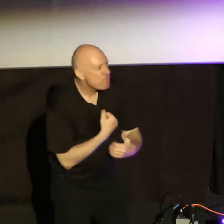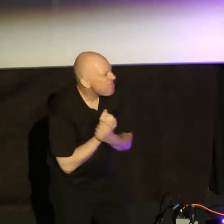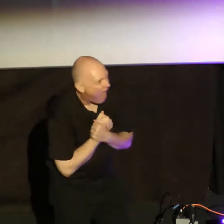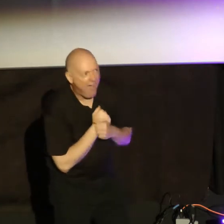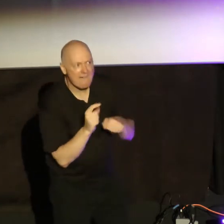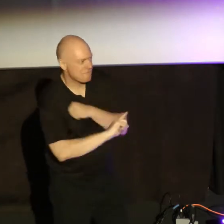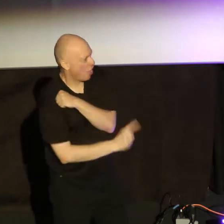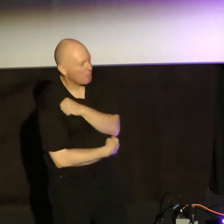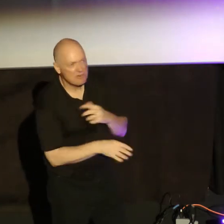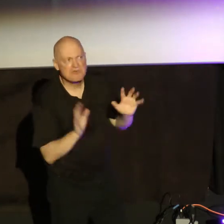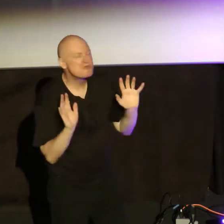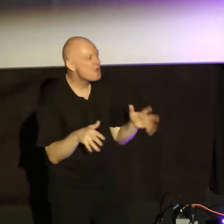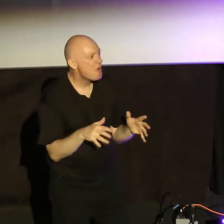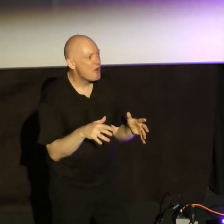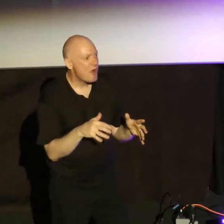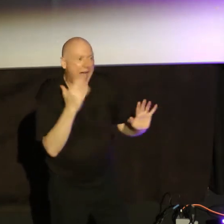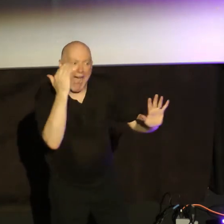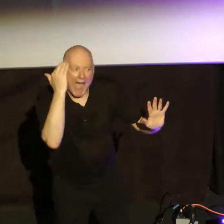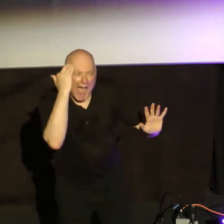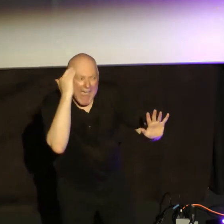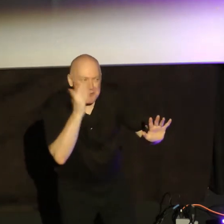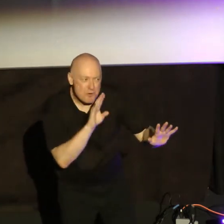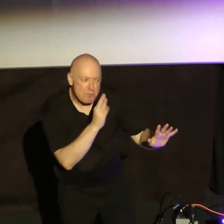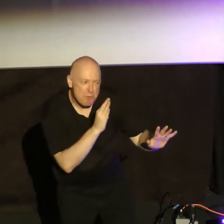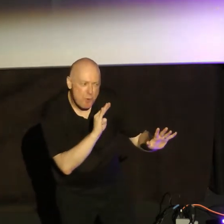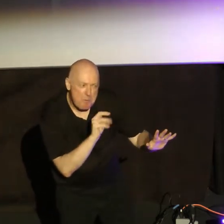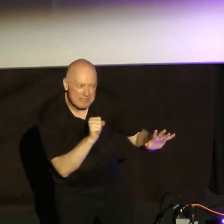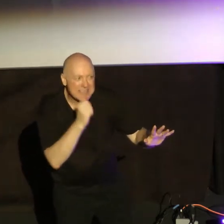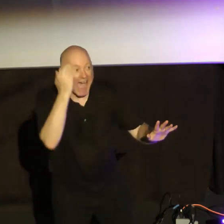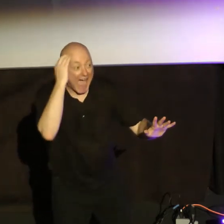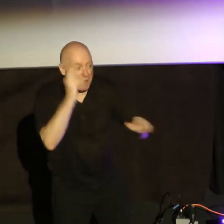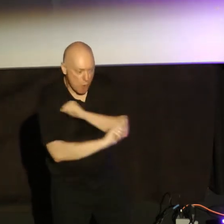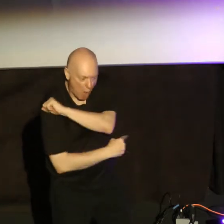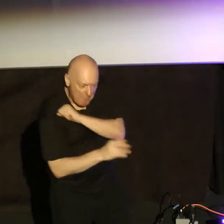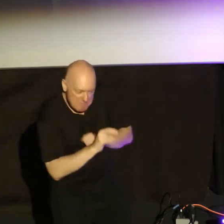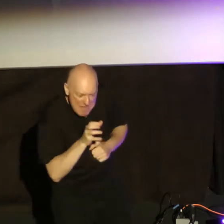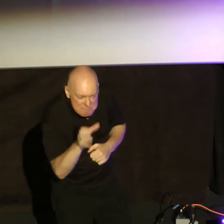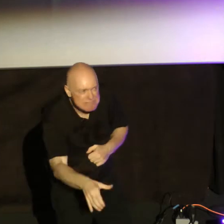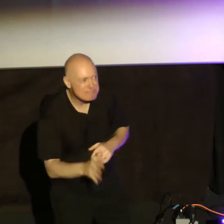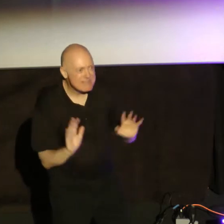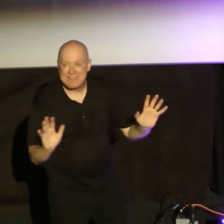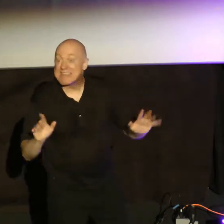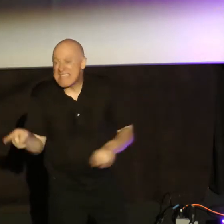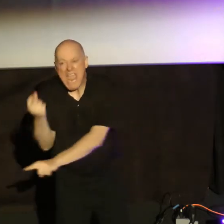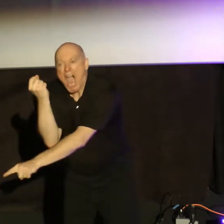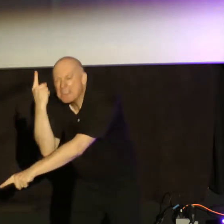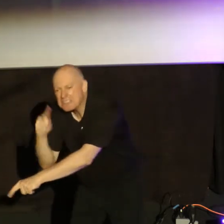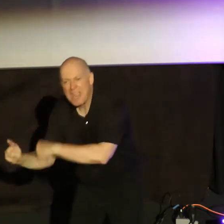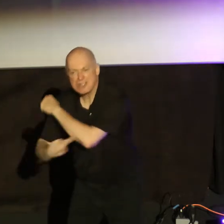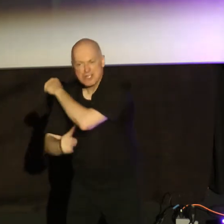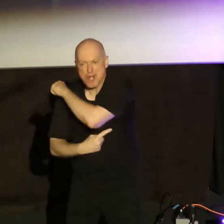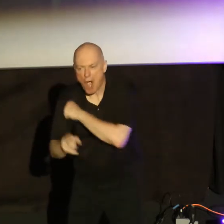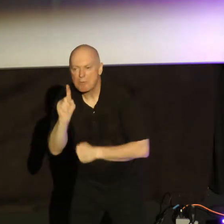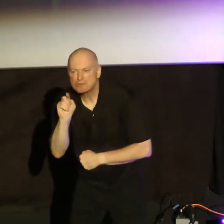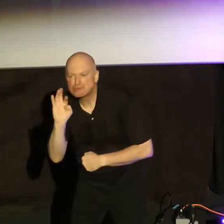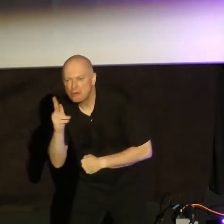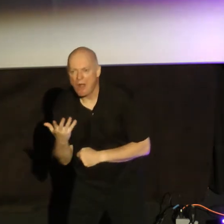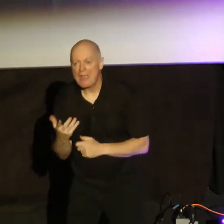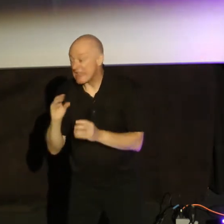this man knows when the blue bins go out, and he knows when the garbage bags go out. And this man understands garbage trucks. He can fix his own truck. He